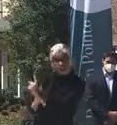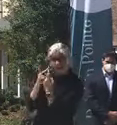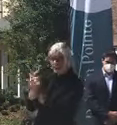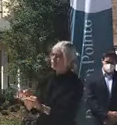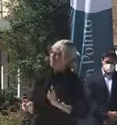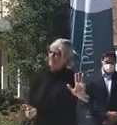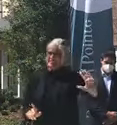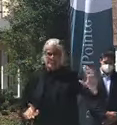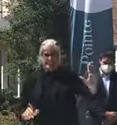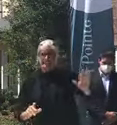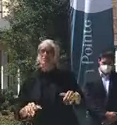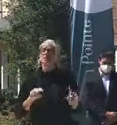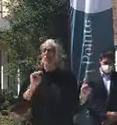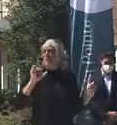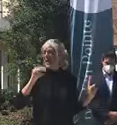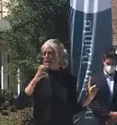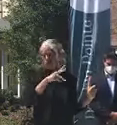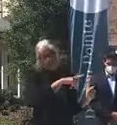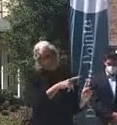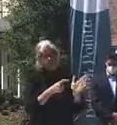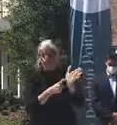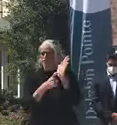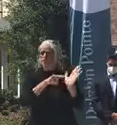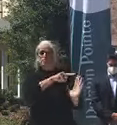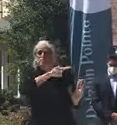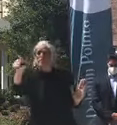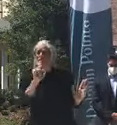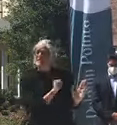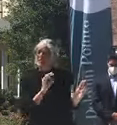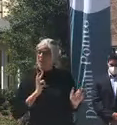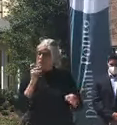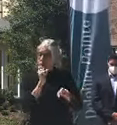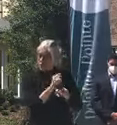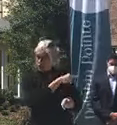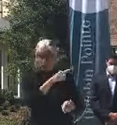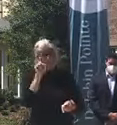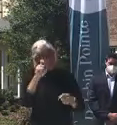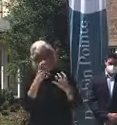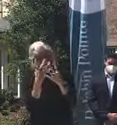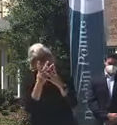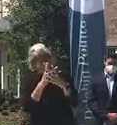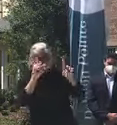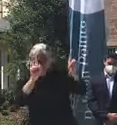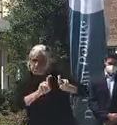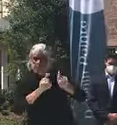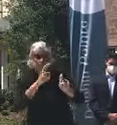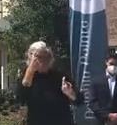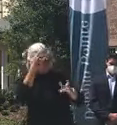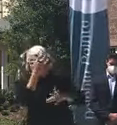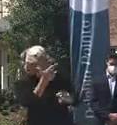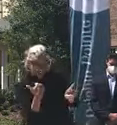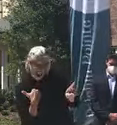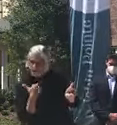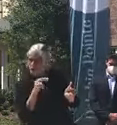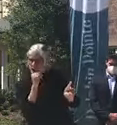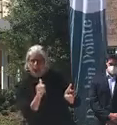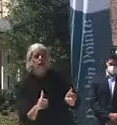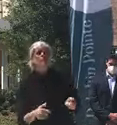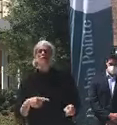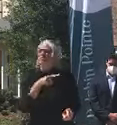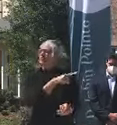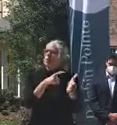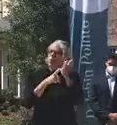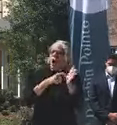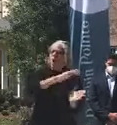required all staff to be screened for sickness and coronavirus symptoms. We required all staff to wear